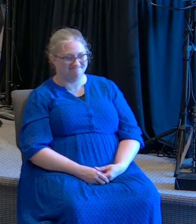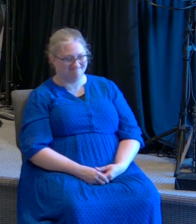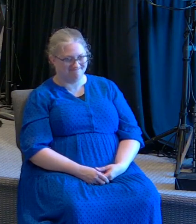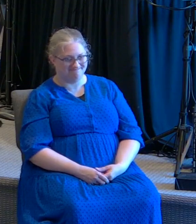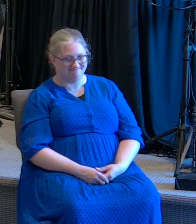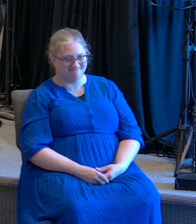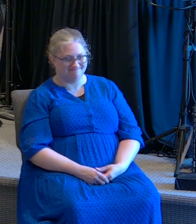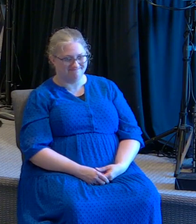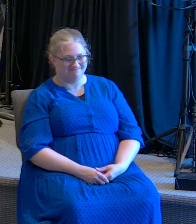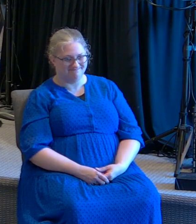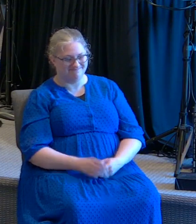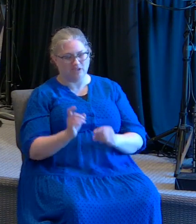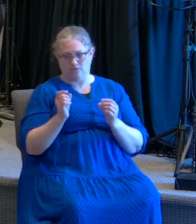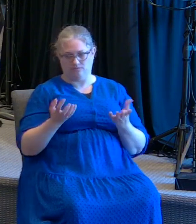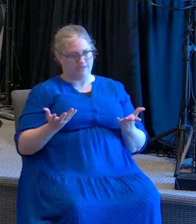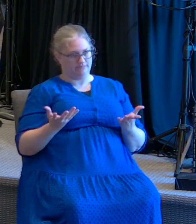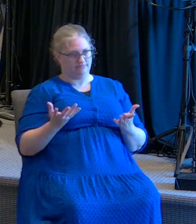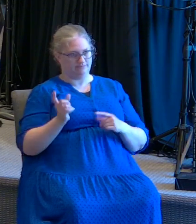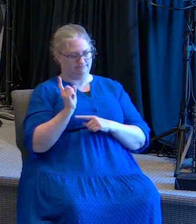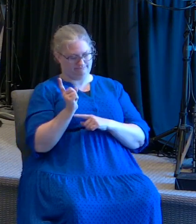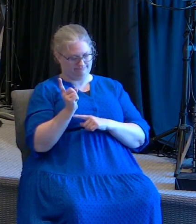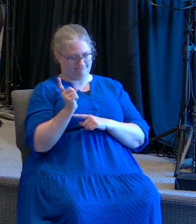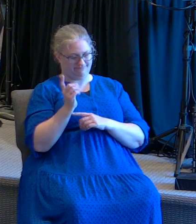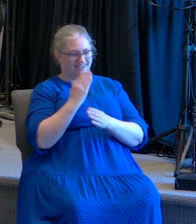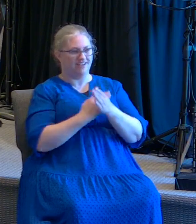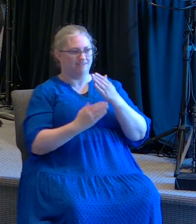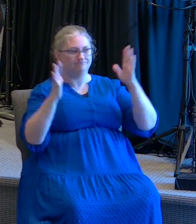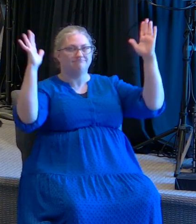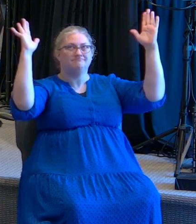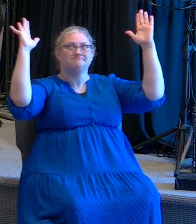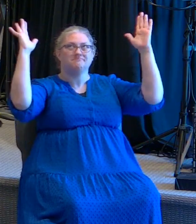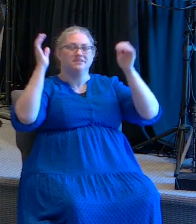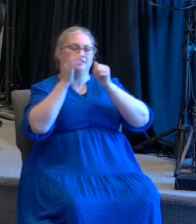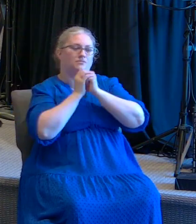Time out. Let's lift our hands to Him right now.